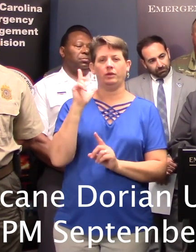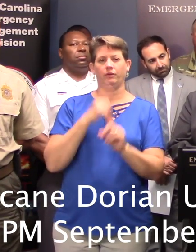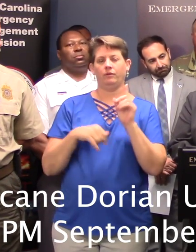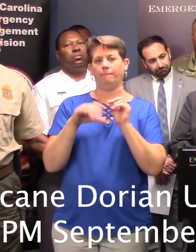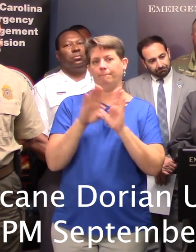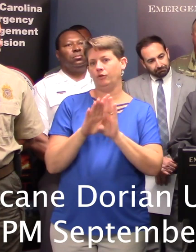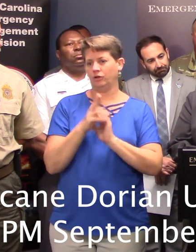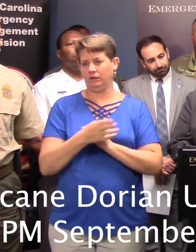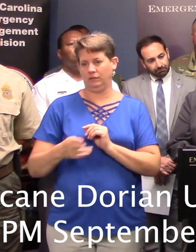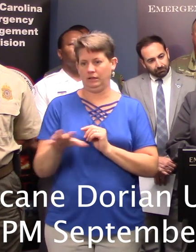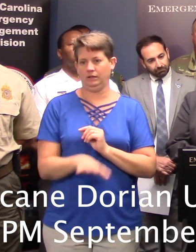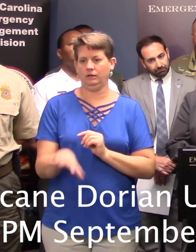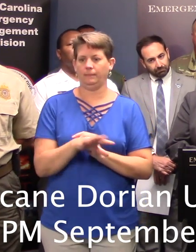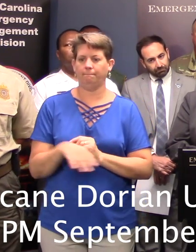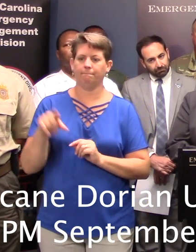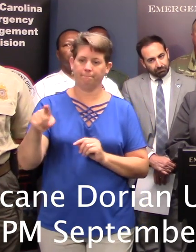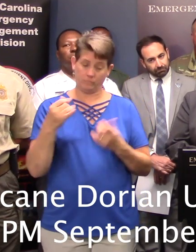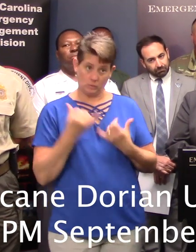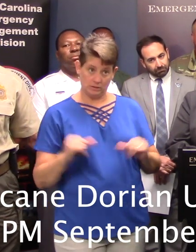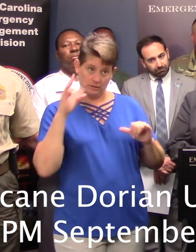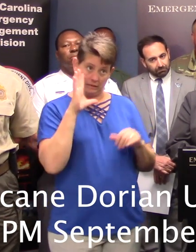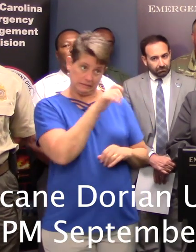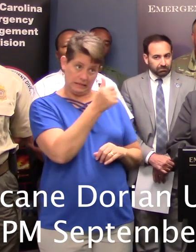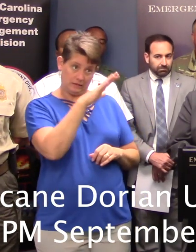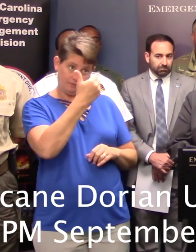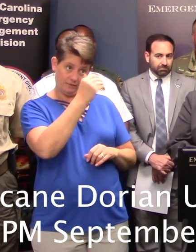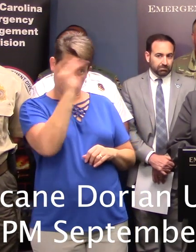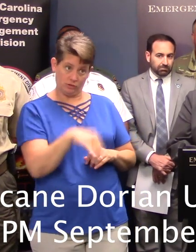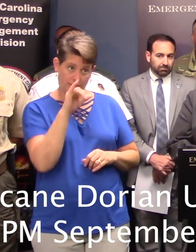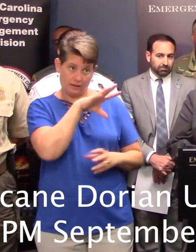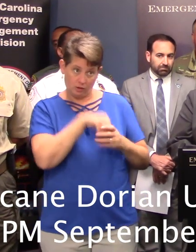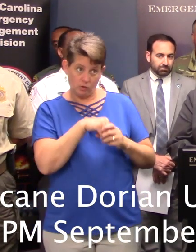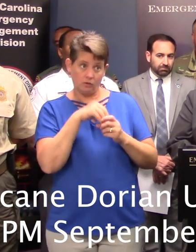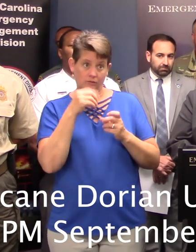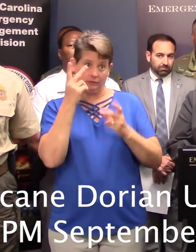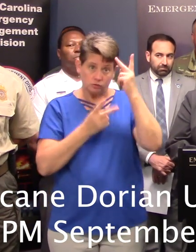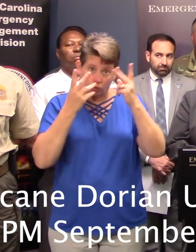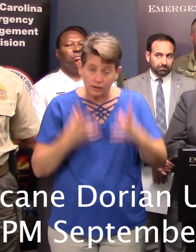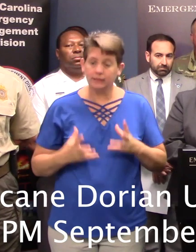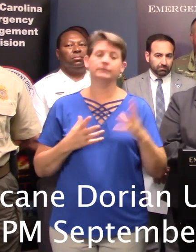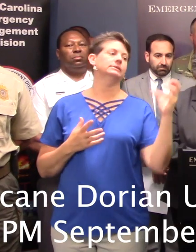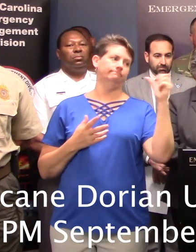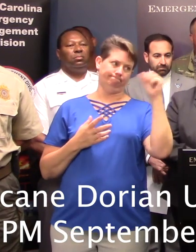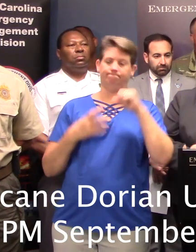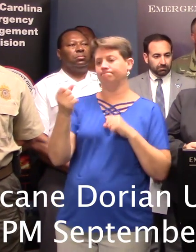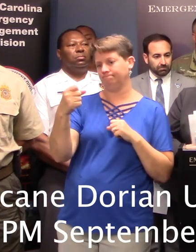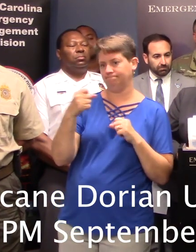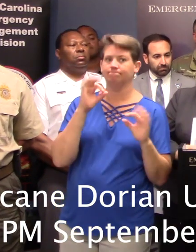to the Beaufort-Hilton Head Island region. Do we still think 10 to 15 percent of those are tourists? Correct. Yes. Yes, we do. Thank you.